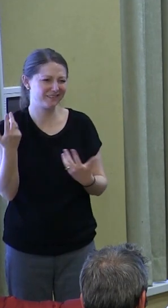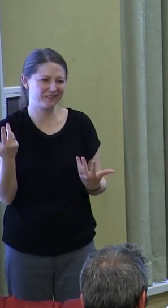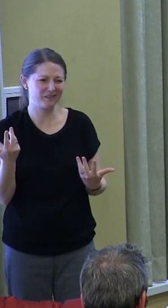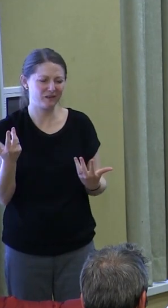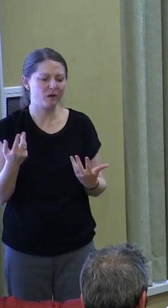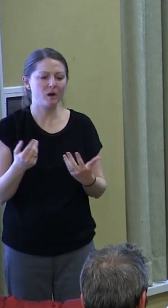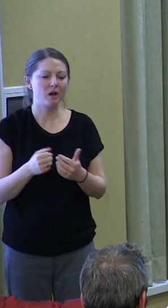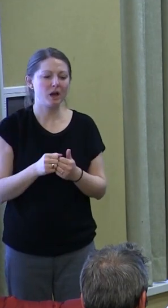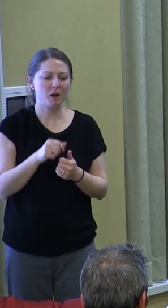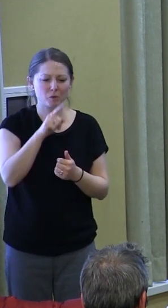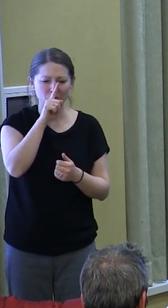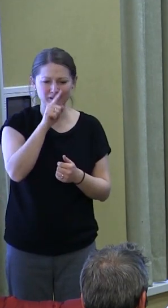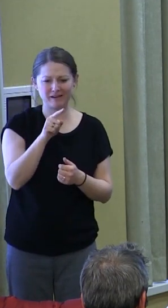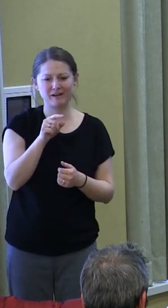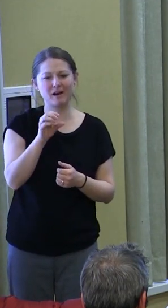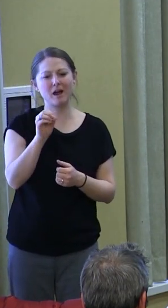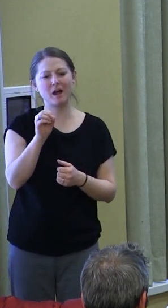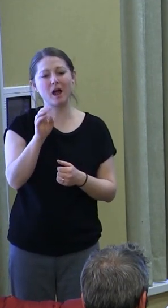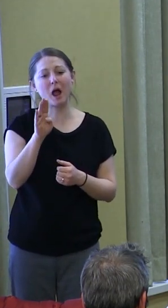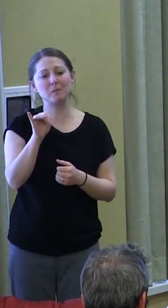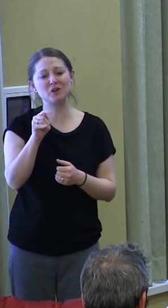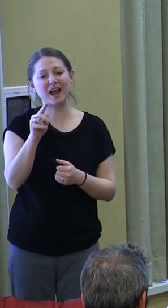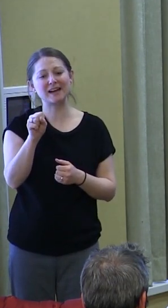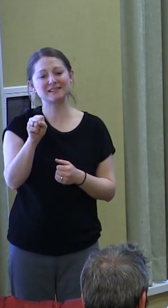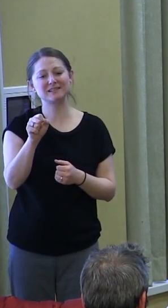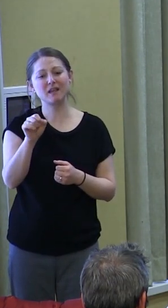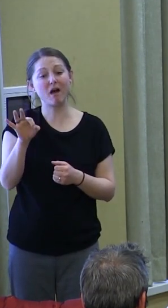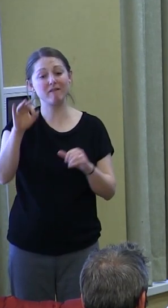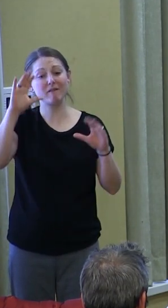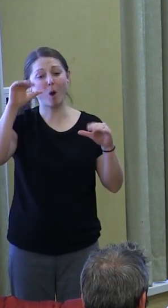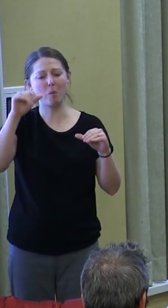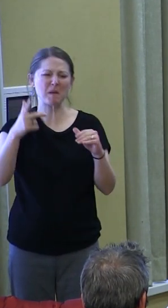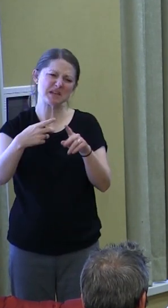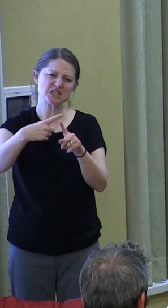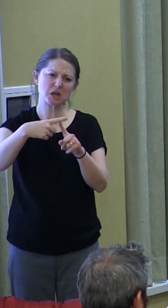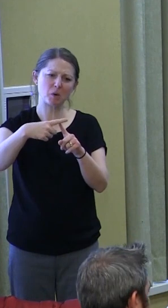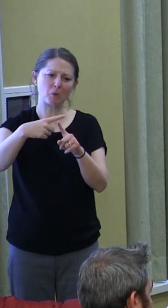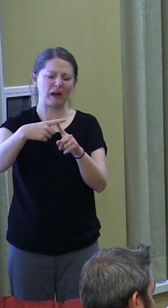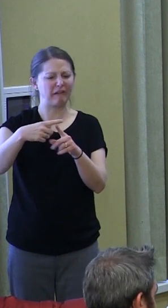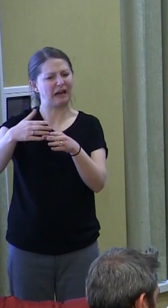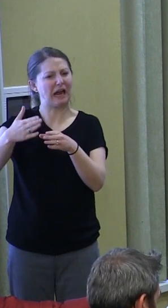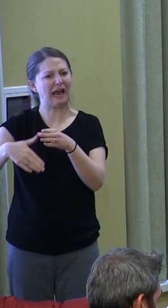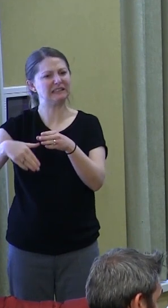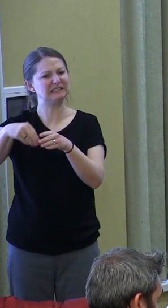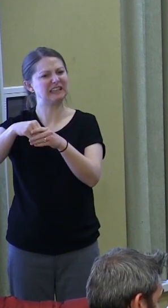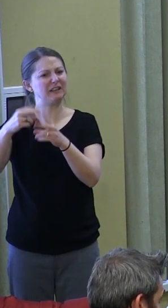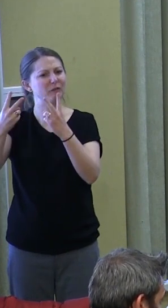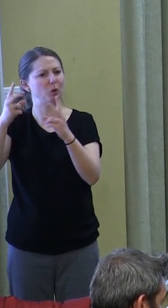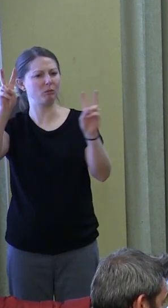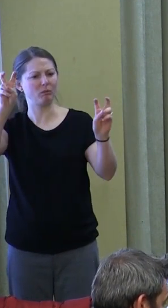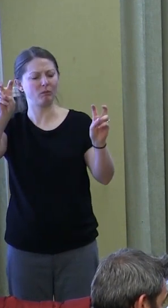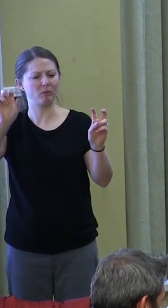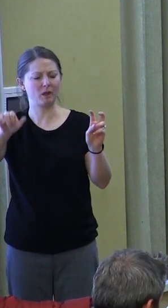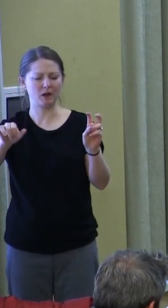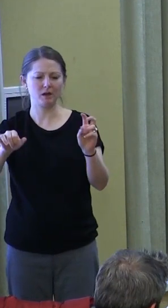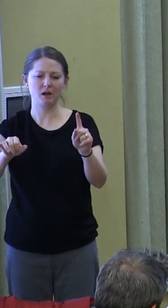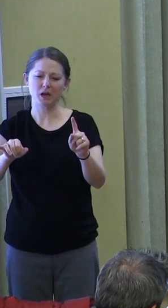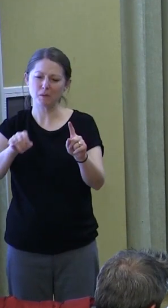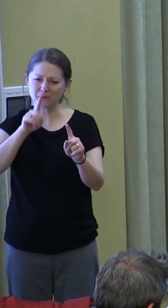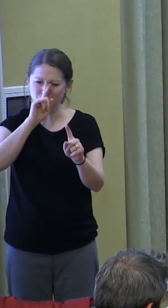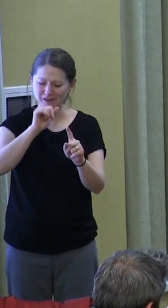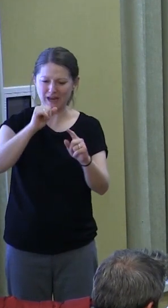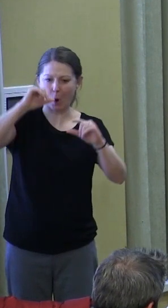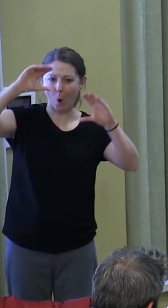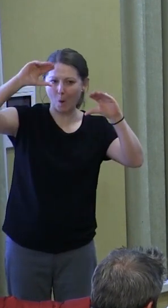While objects of hope may serve temporarily as ends in view for pragmatists, it's the practice of